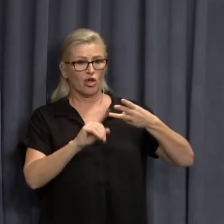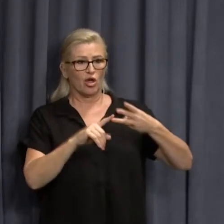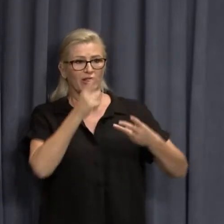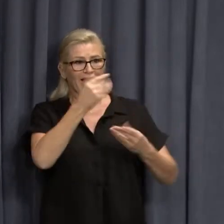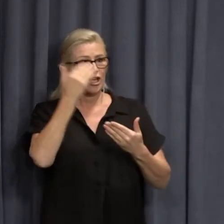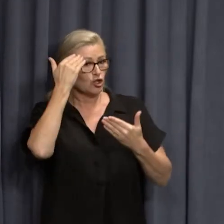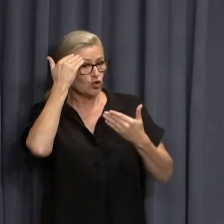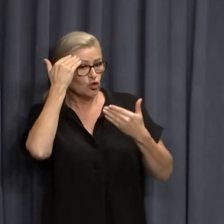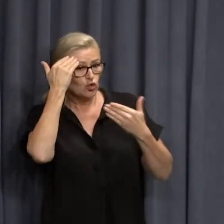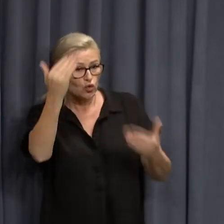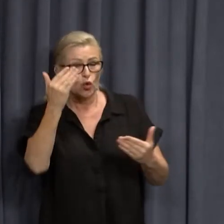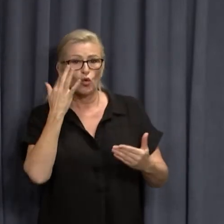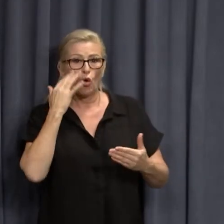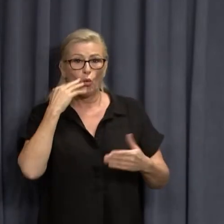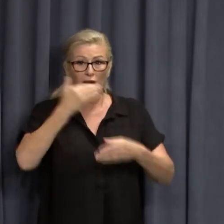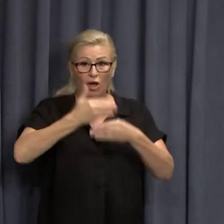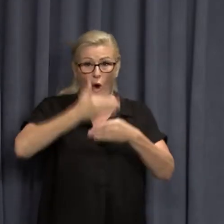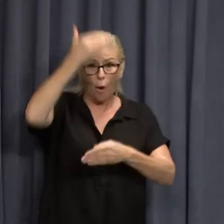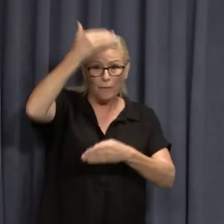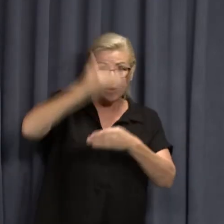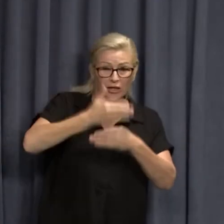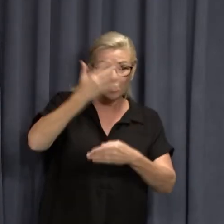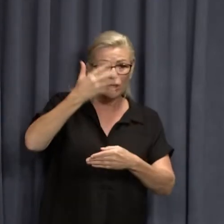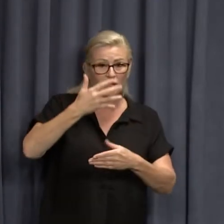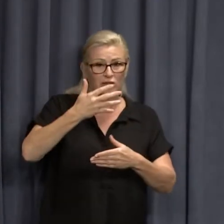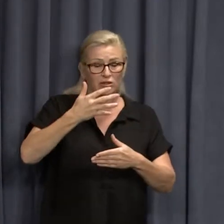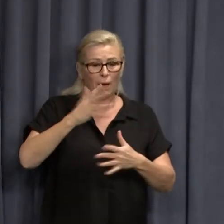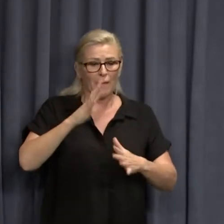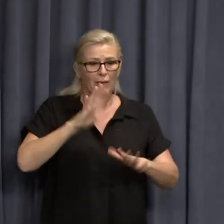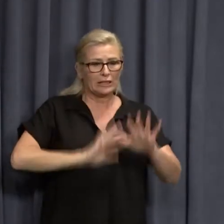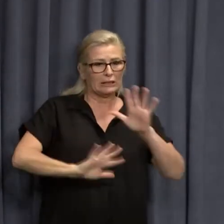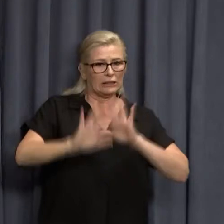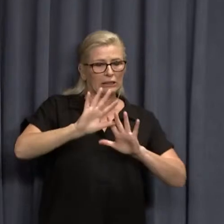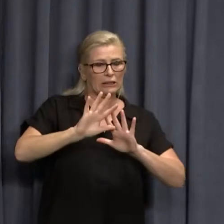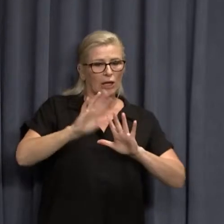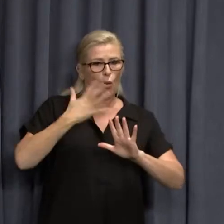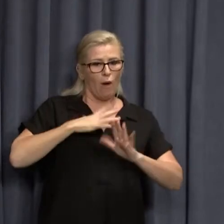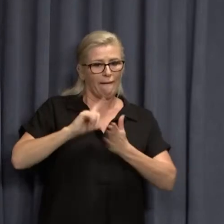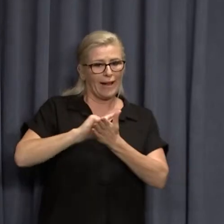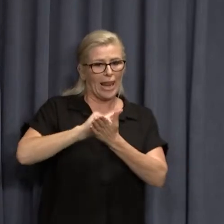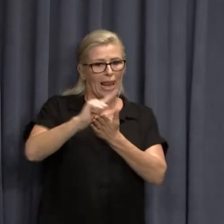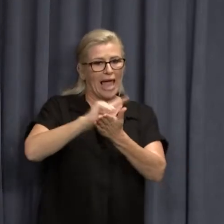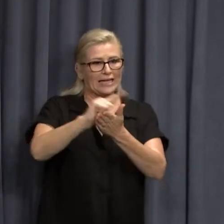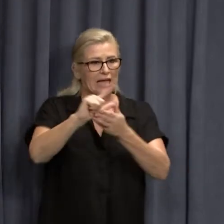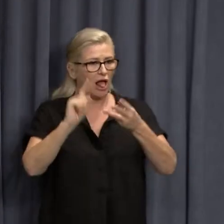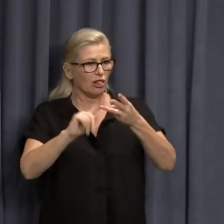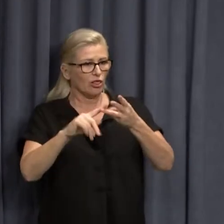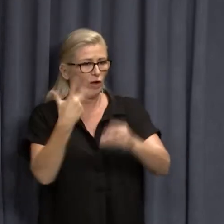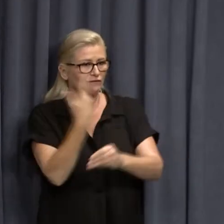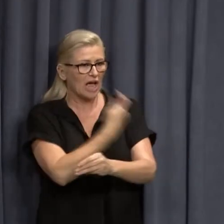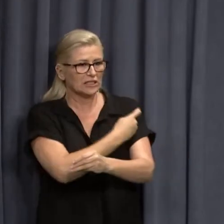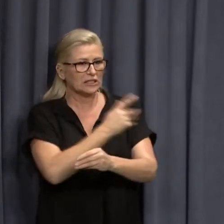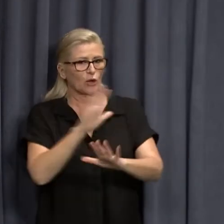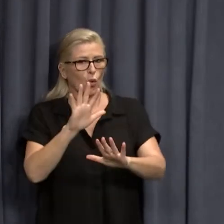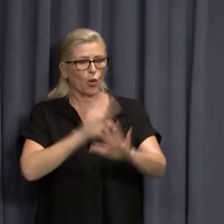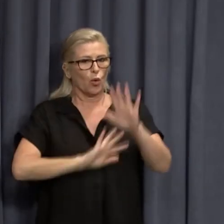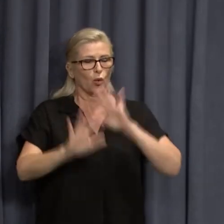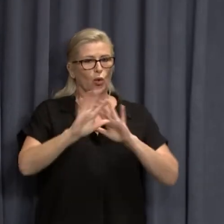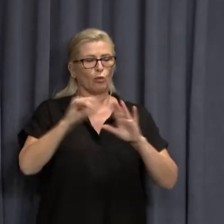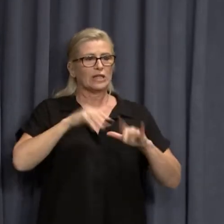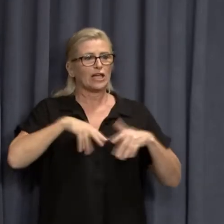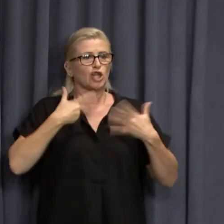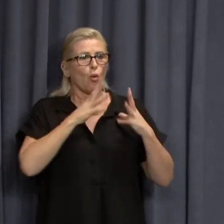when the border is going to be reopening, so they might be hesitant given they want, you know, not to have waning